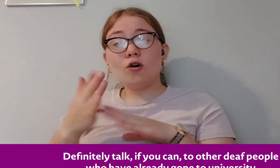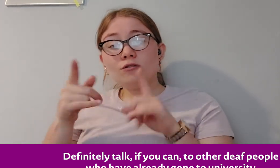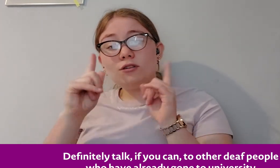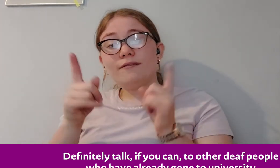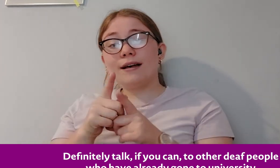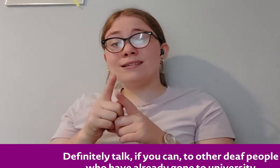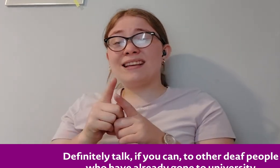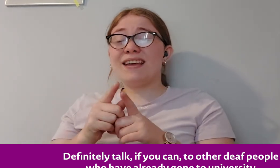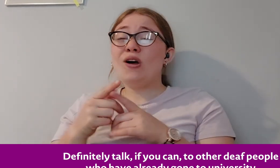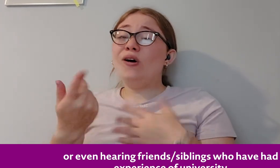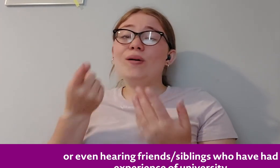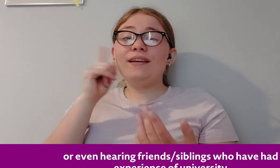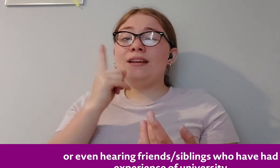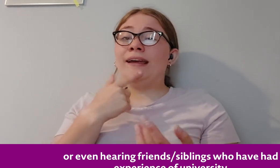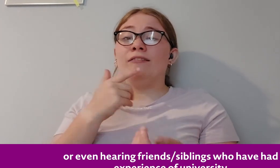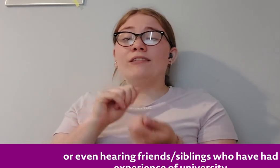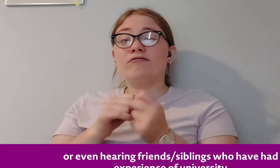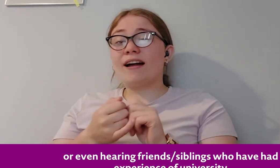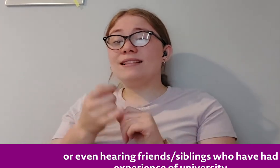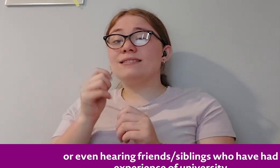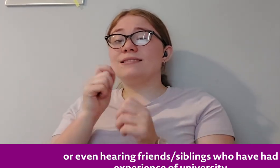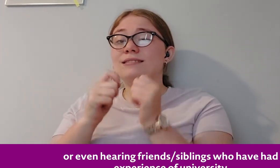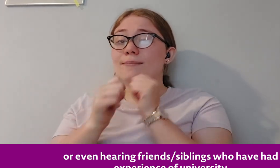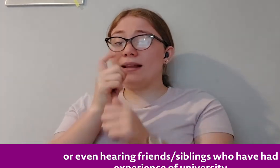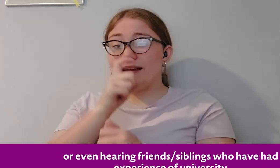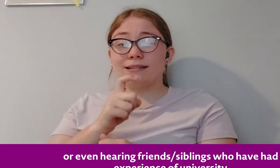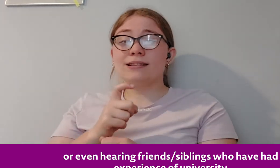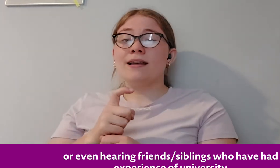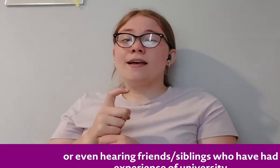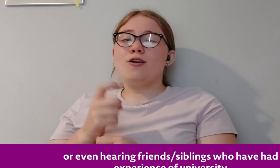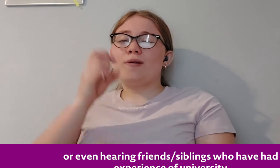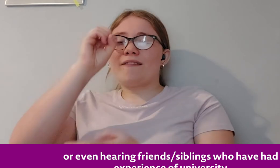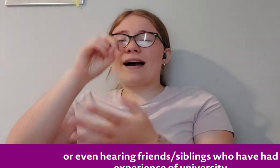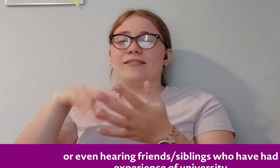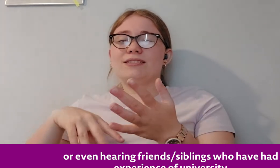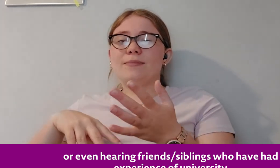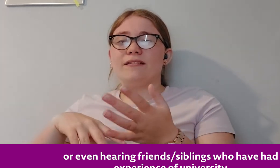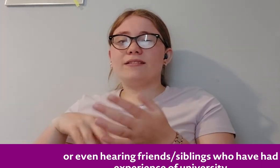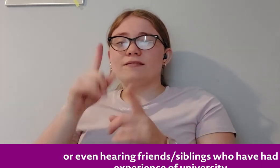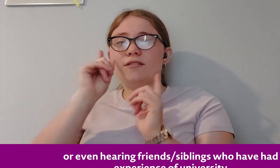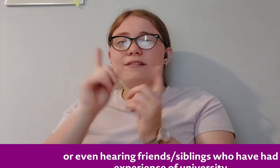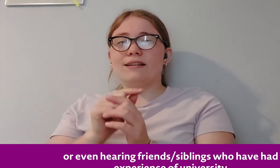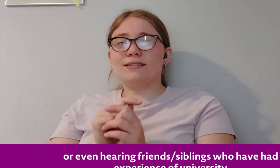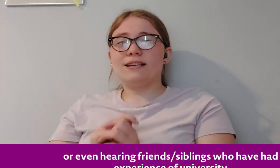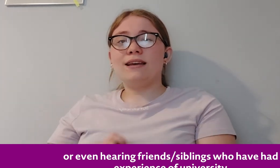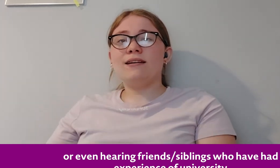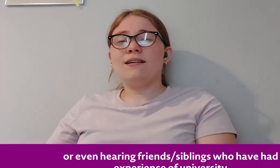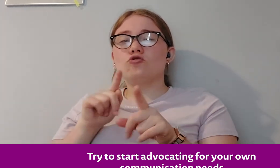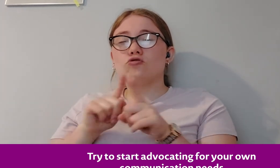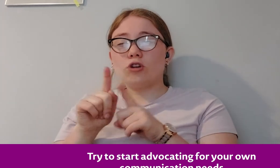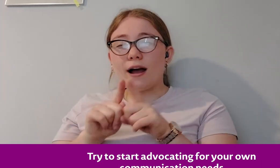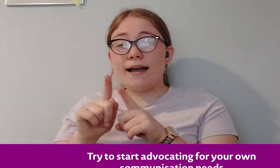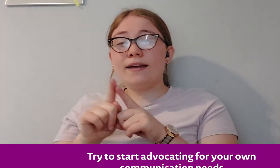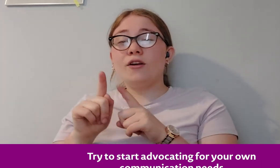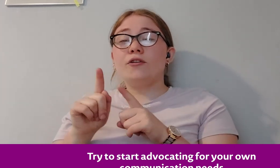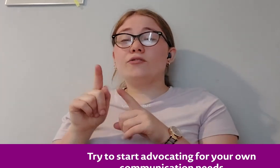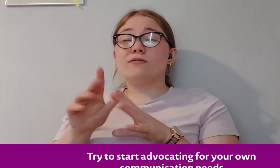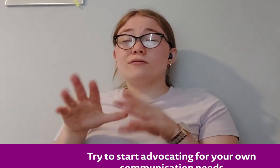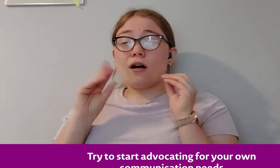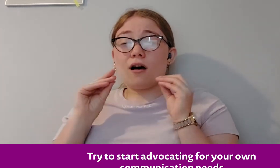gone to university or even hearing friends, siblings who have had experience of university. Try to start